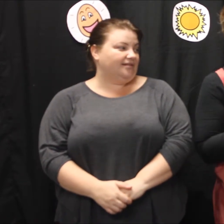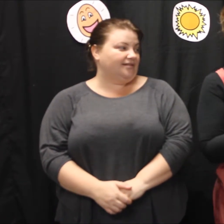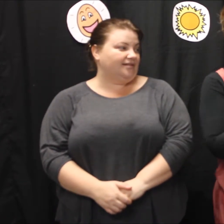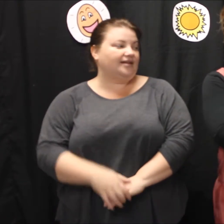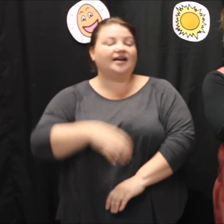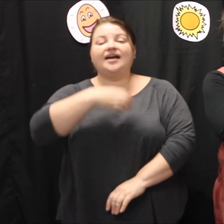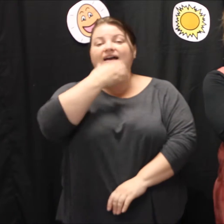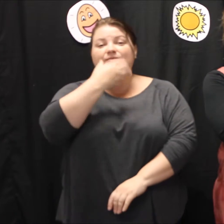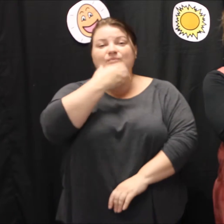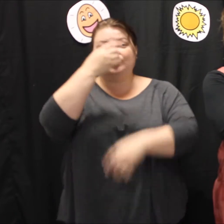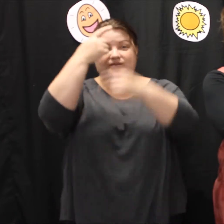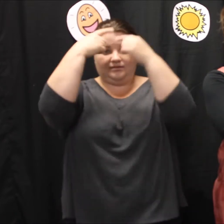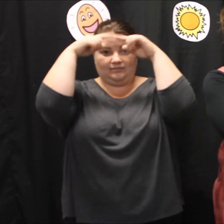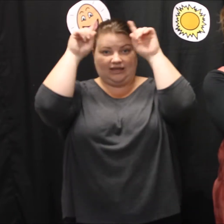Apple, bear.